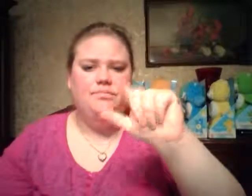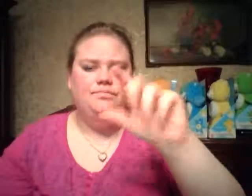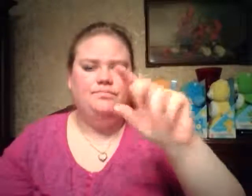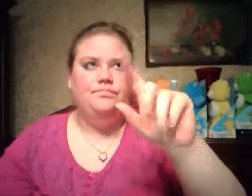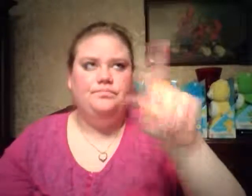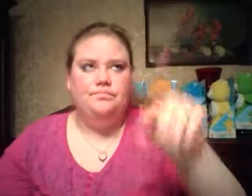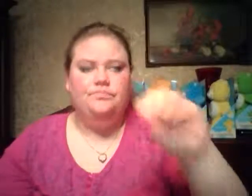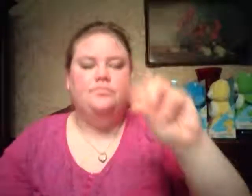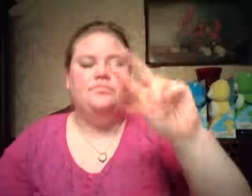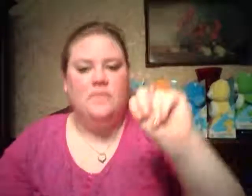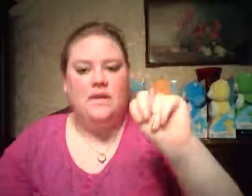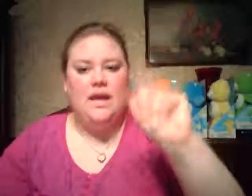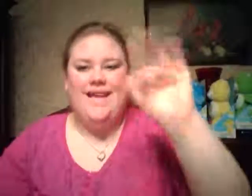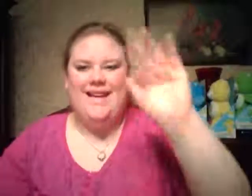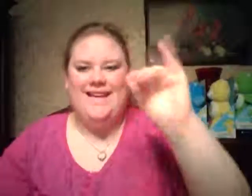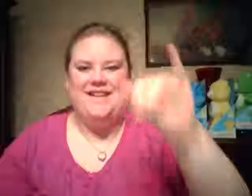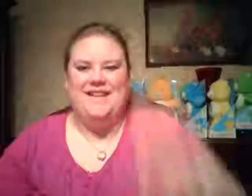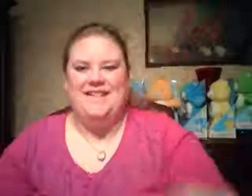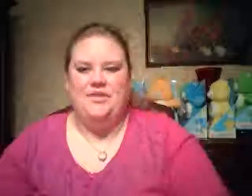catch guys later